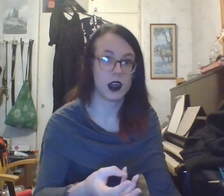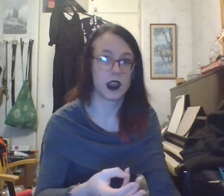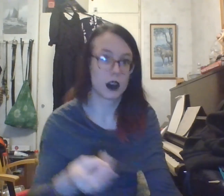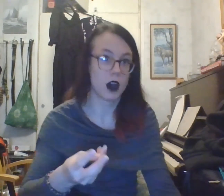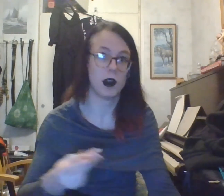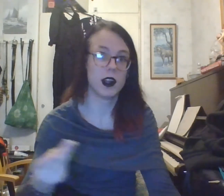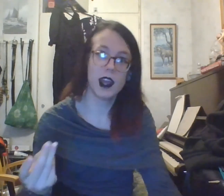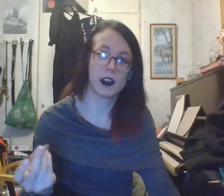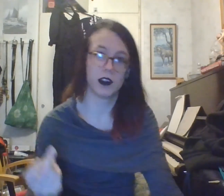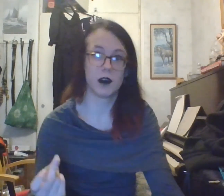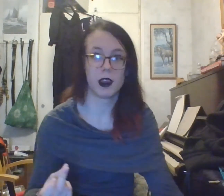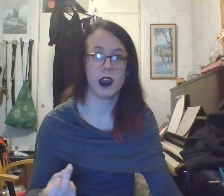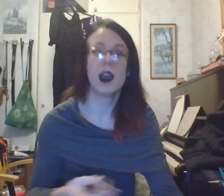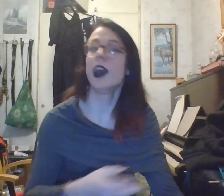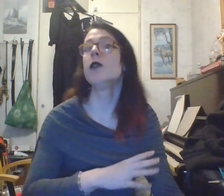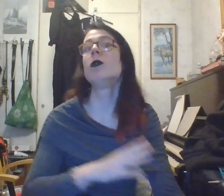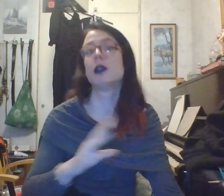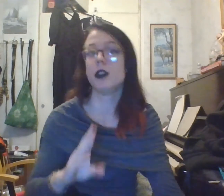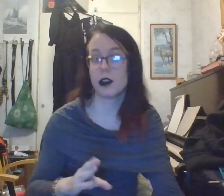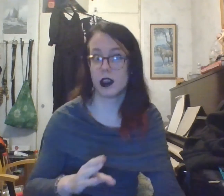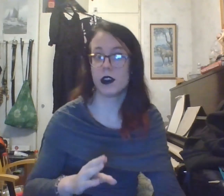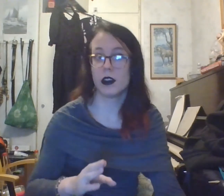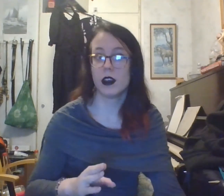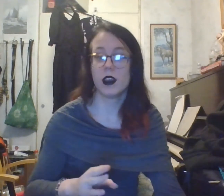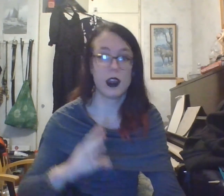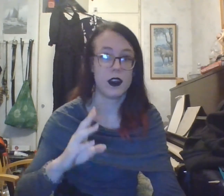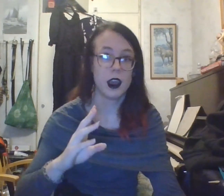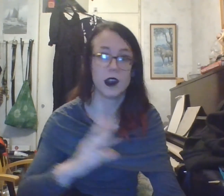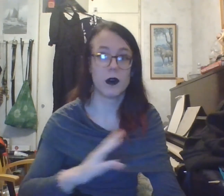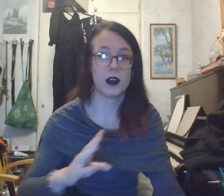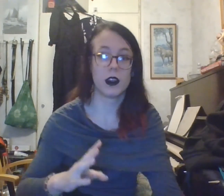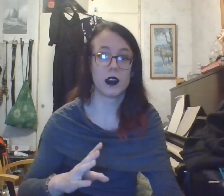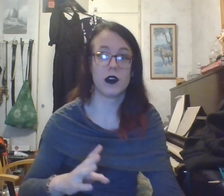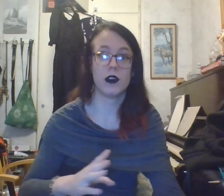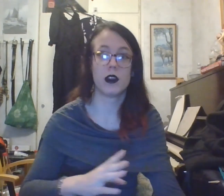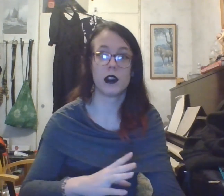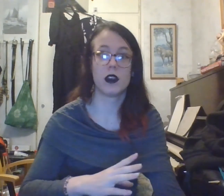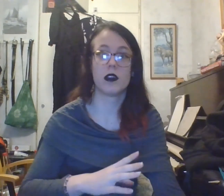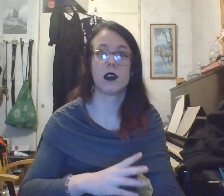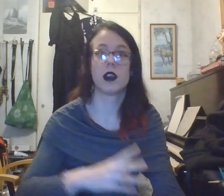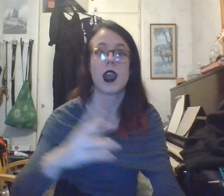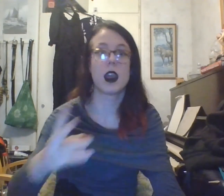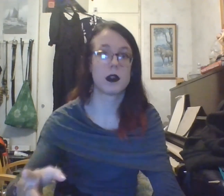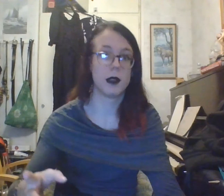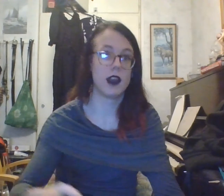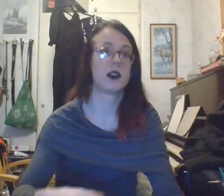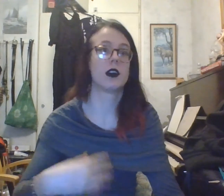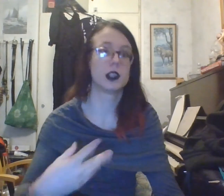common land used to be. Anyone could use it, and anyone could just take up some land and start using